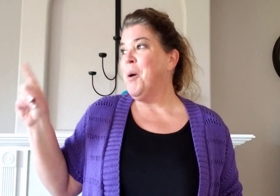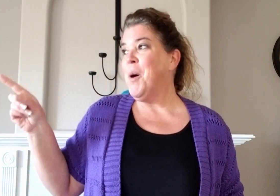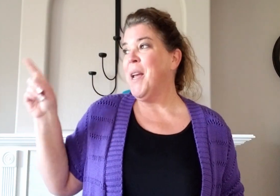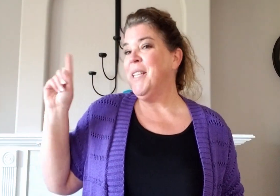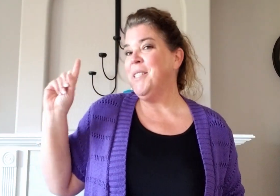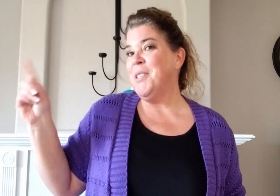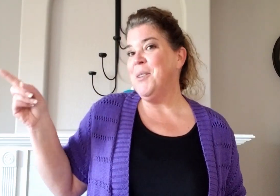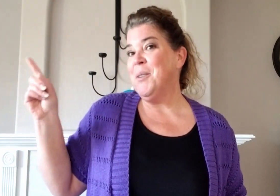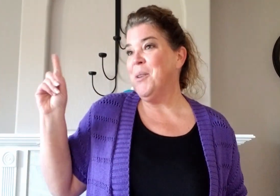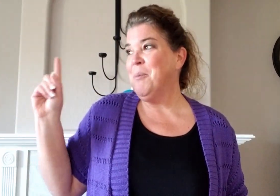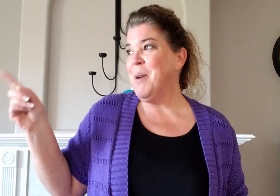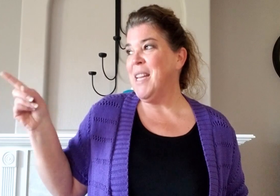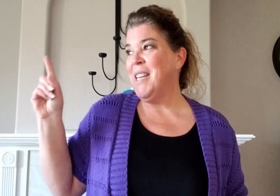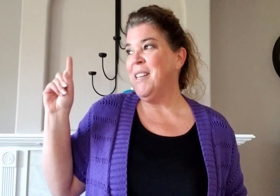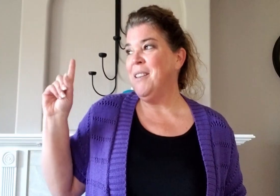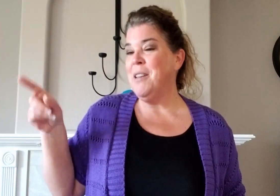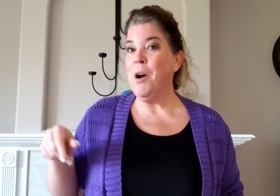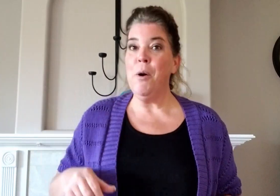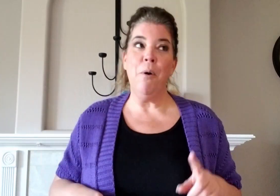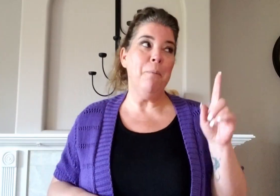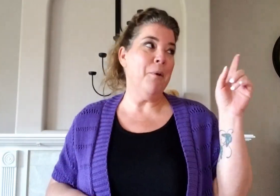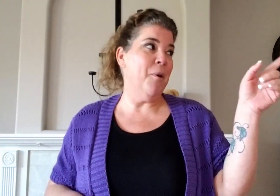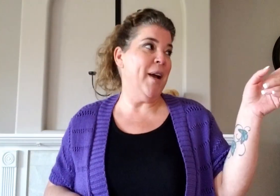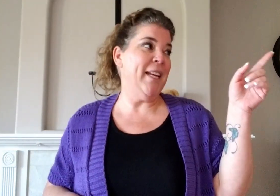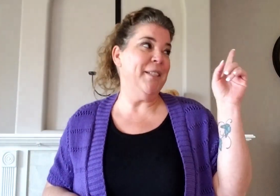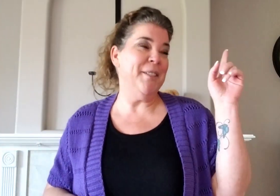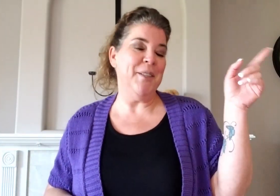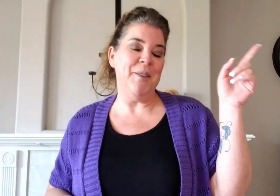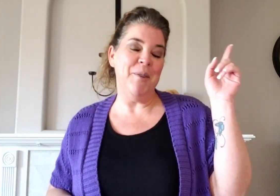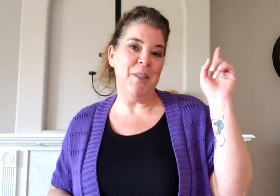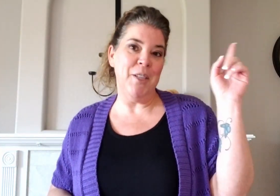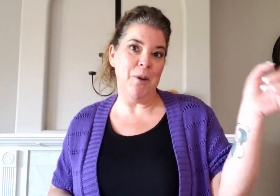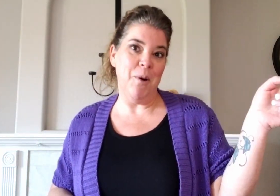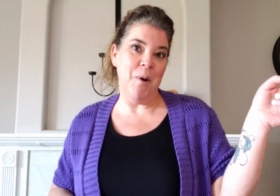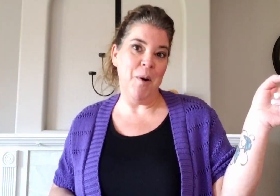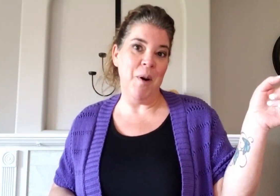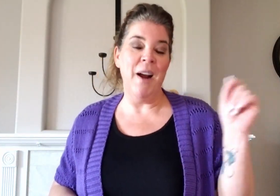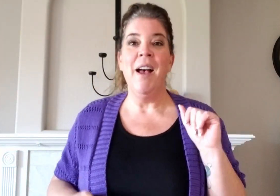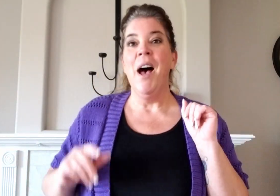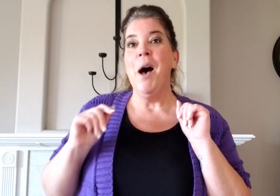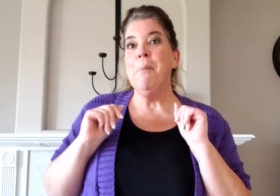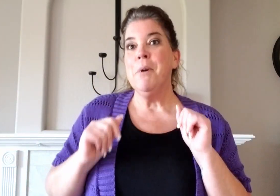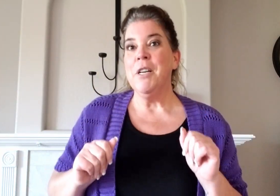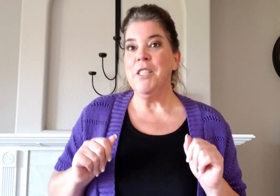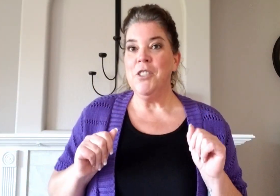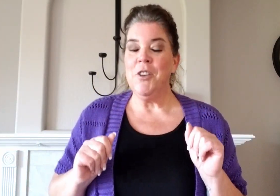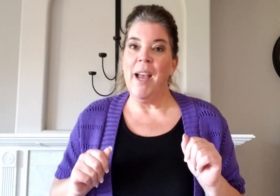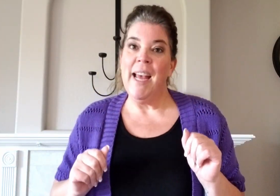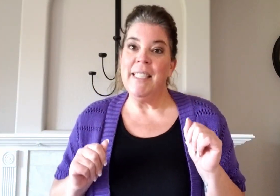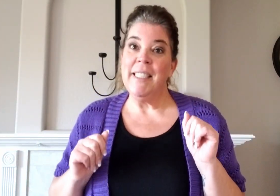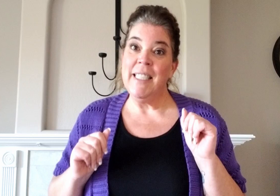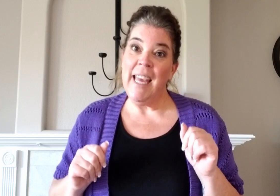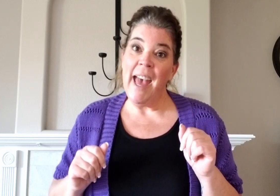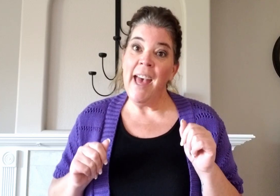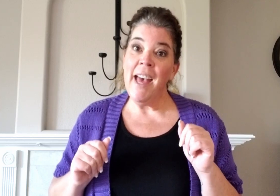point to the window, point to the door, put your hands together,